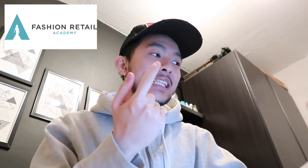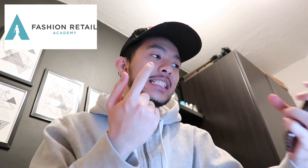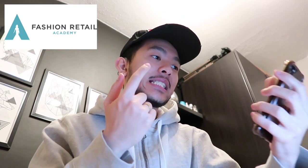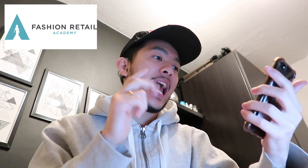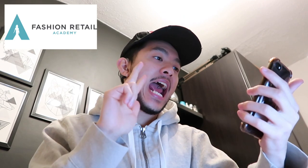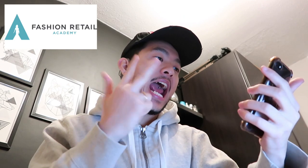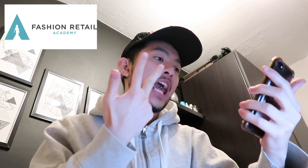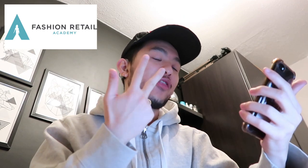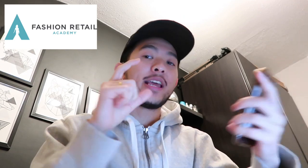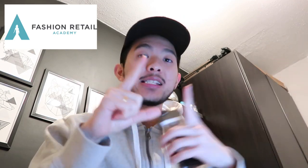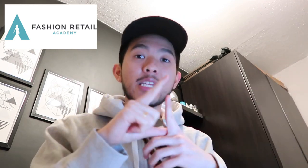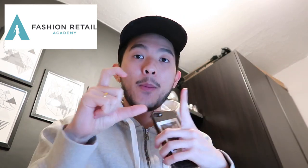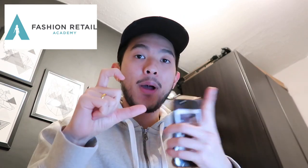8th is the Jipper.